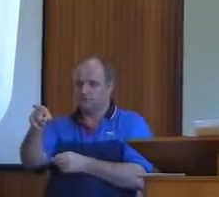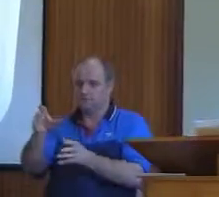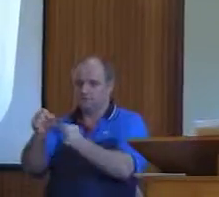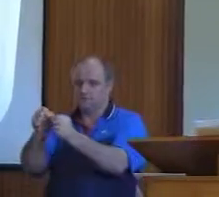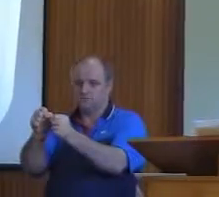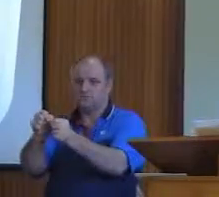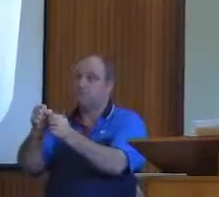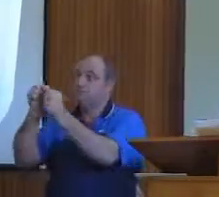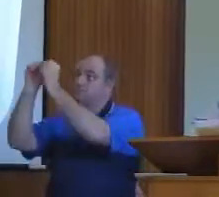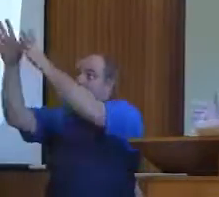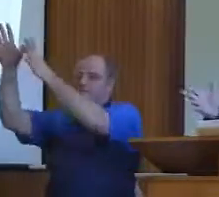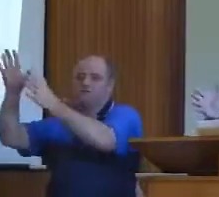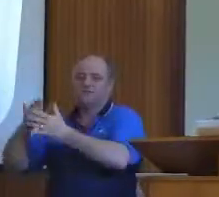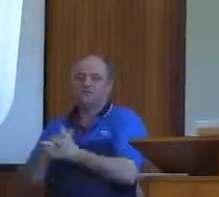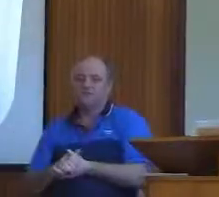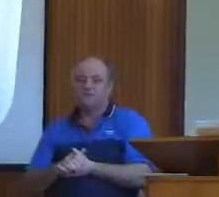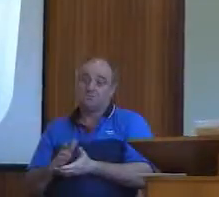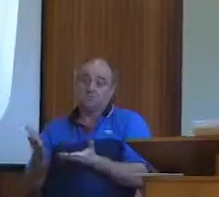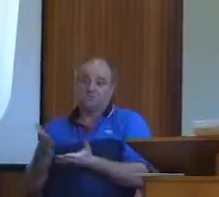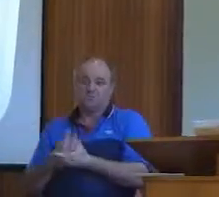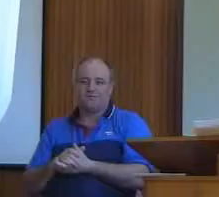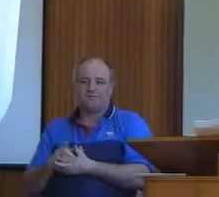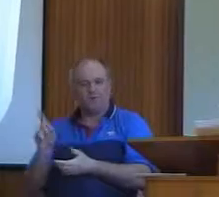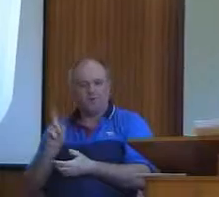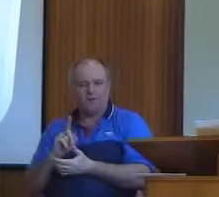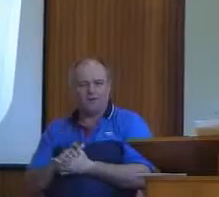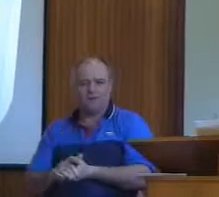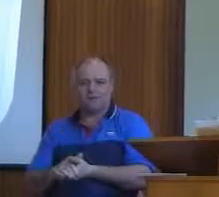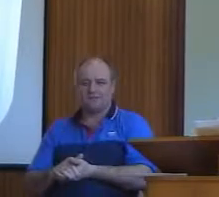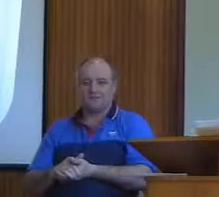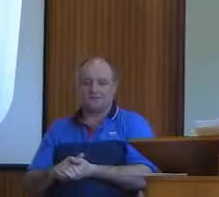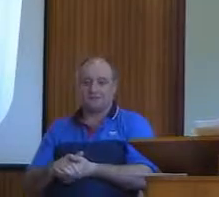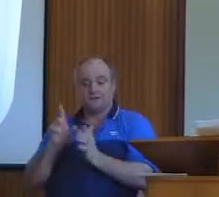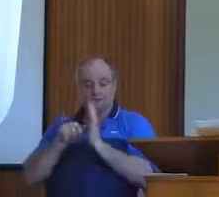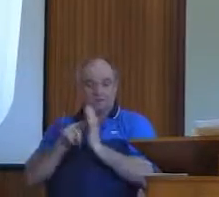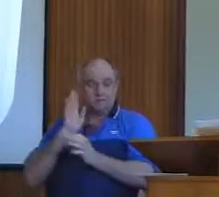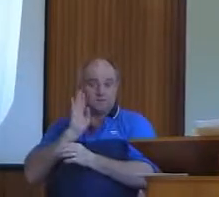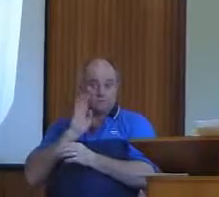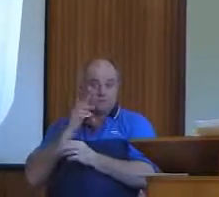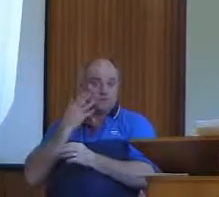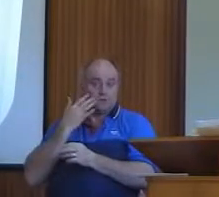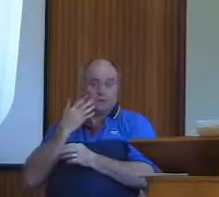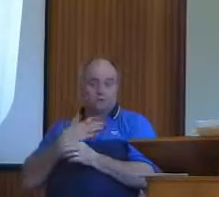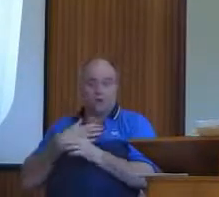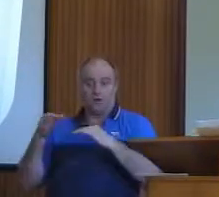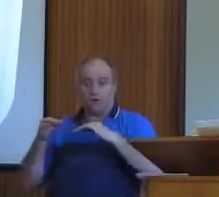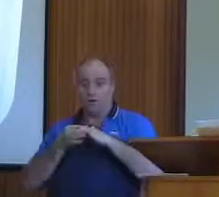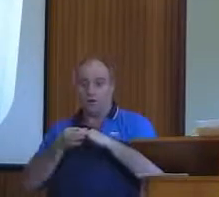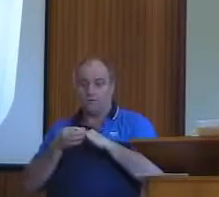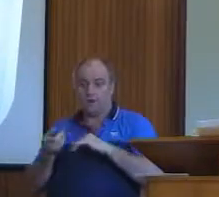Now there was a time when my wife to be and I stood before a ministerial person and he put